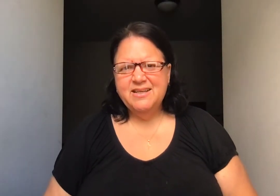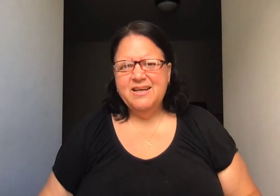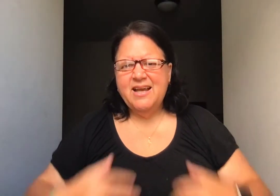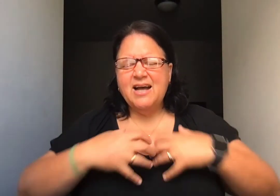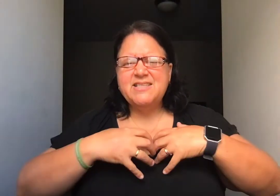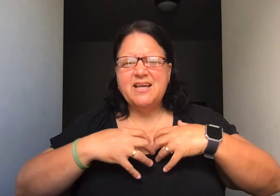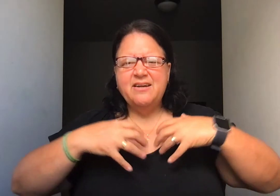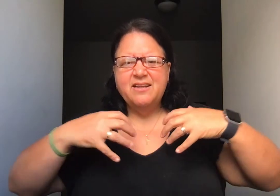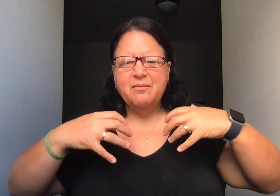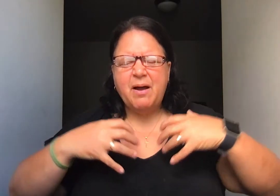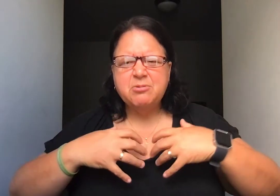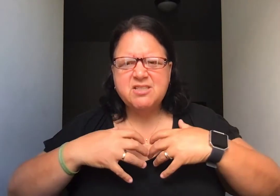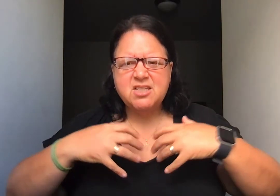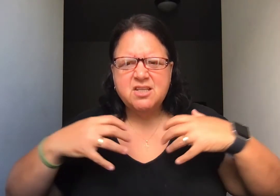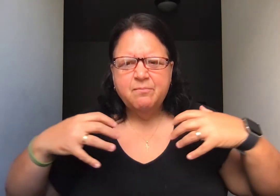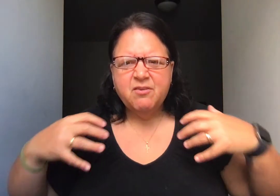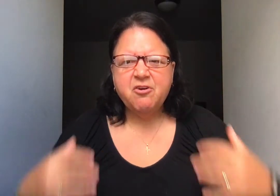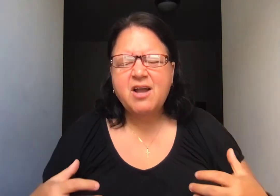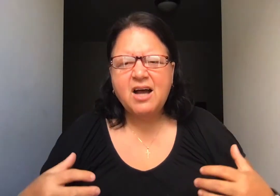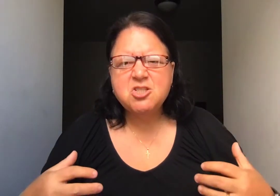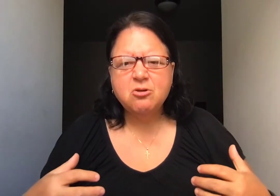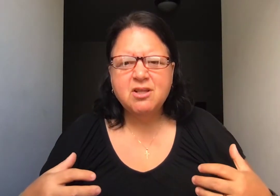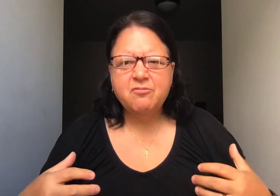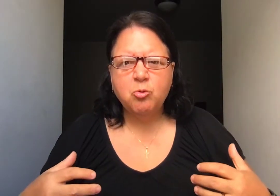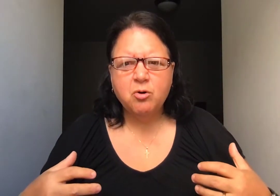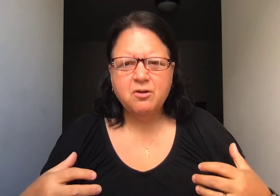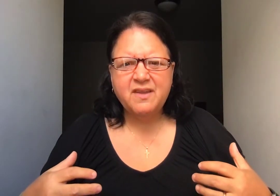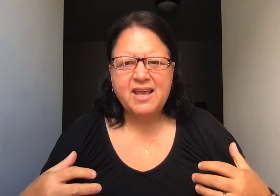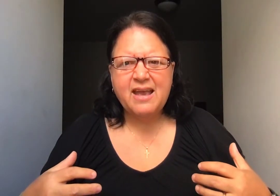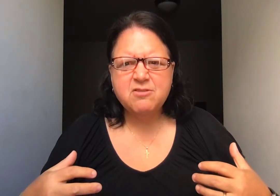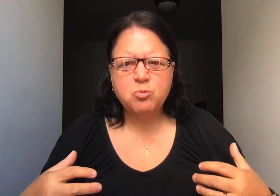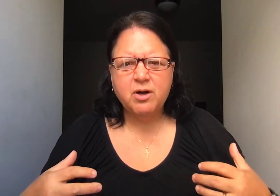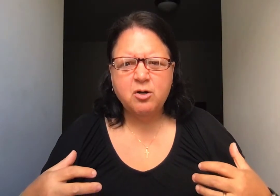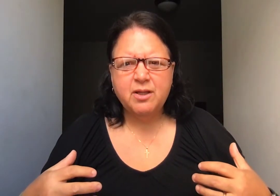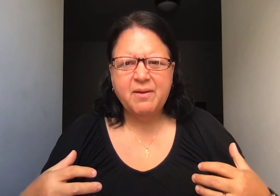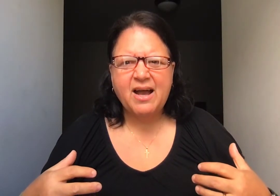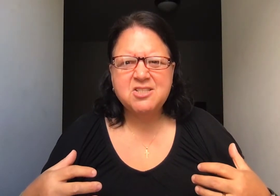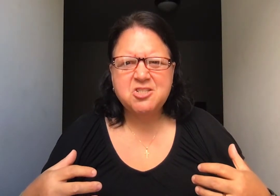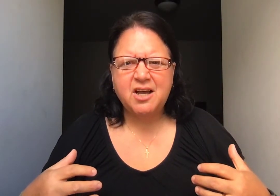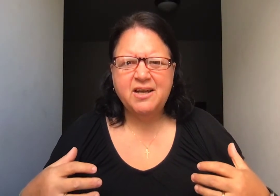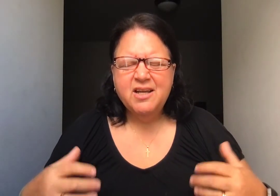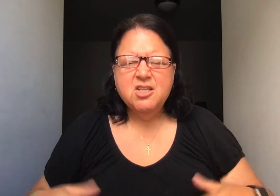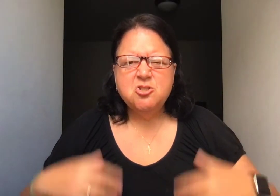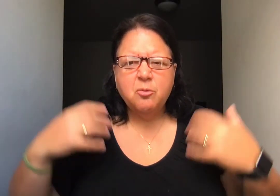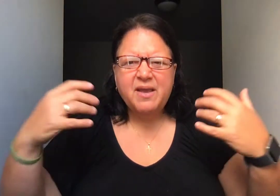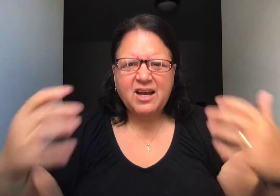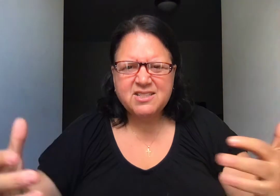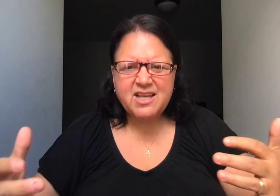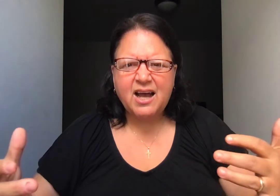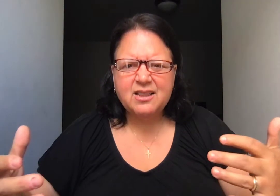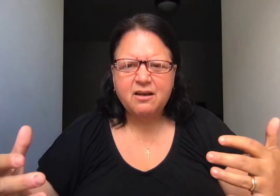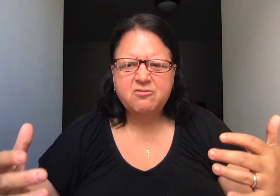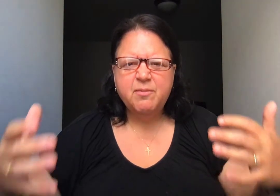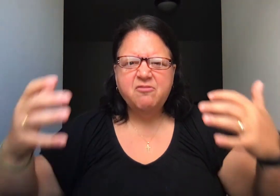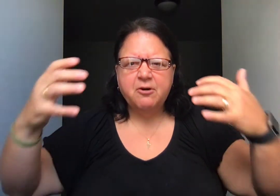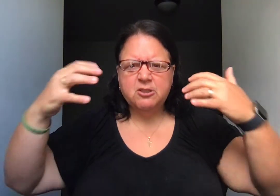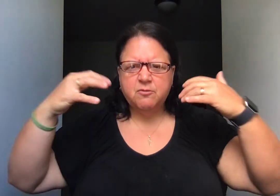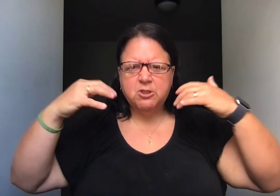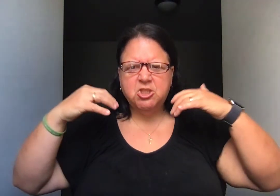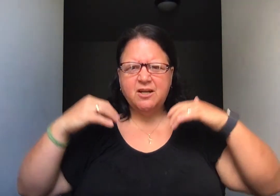God said, the Bible says, for God so loved the world that he gave his one and only begotten son. So because God loved me first, first John